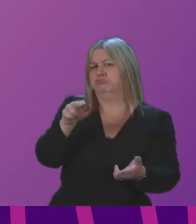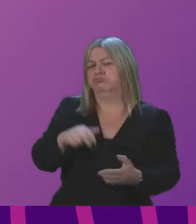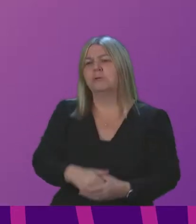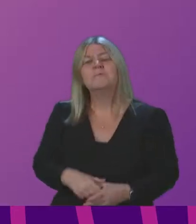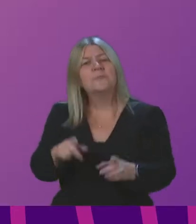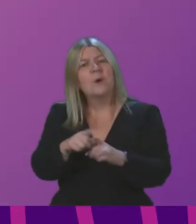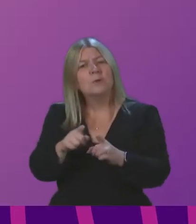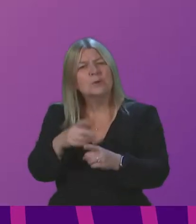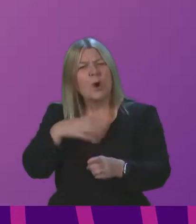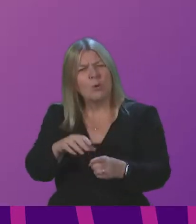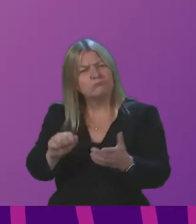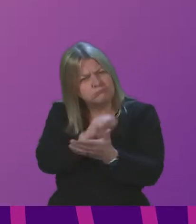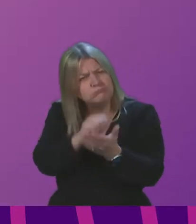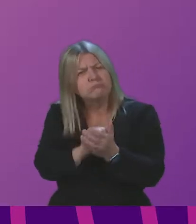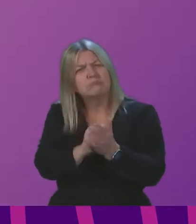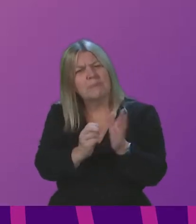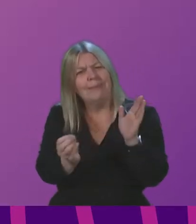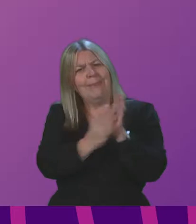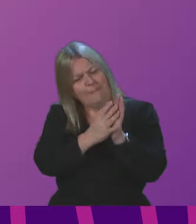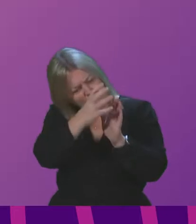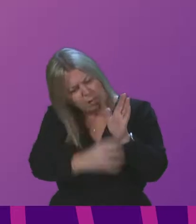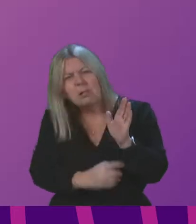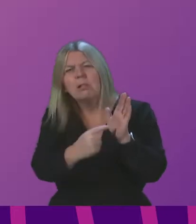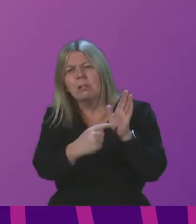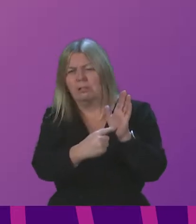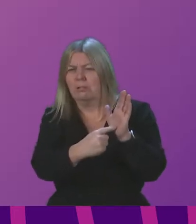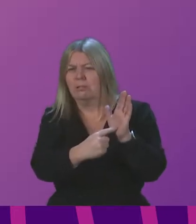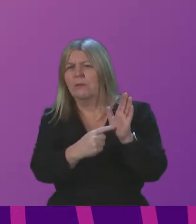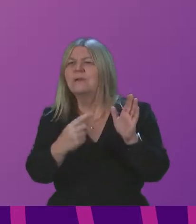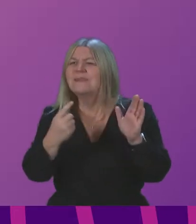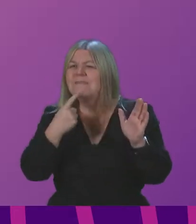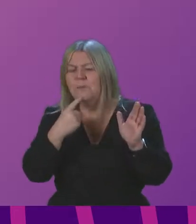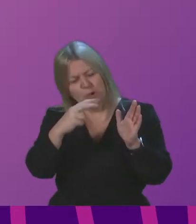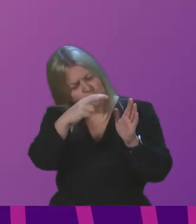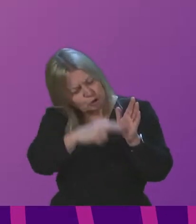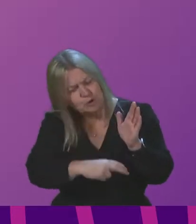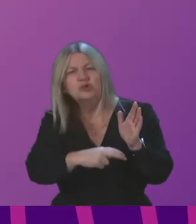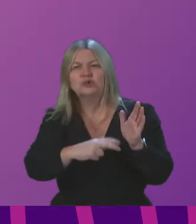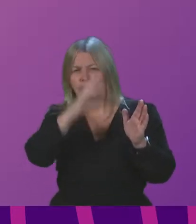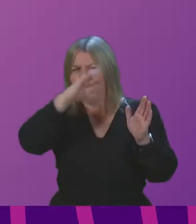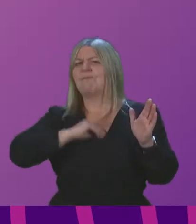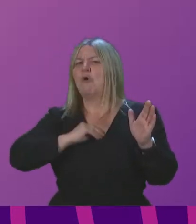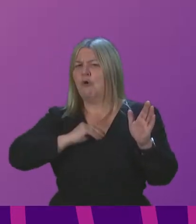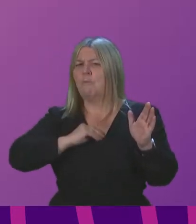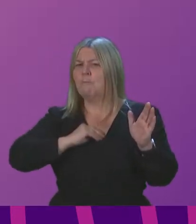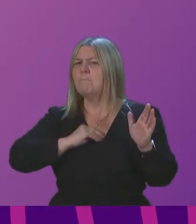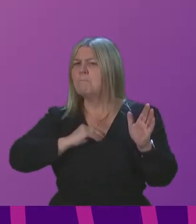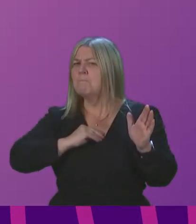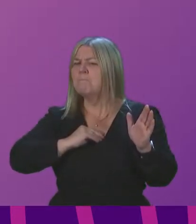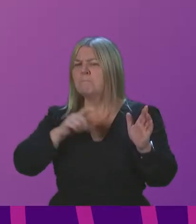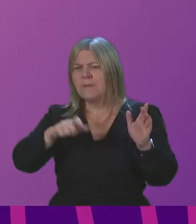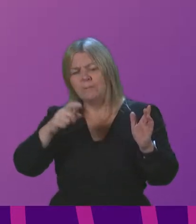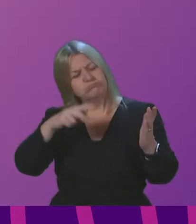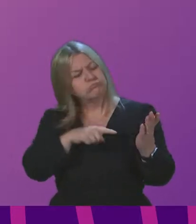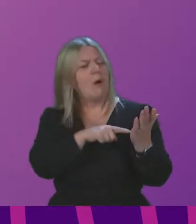and ingredient labelling and prominent health warnings on alcohol products so that people can be better